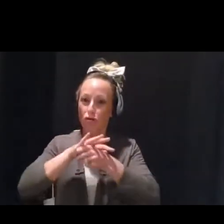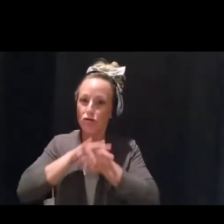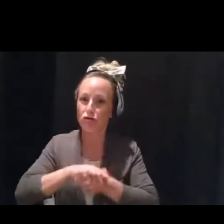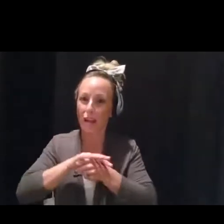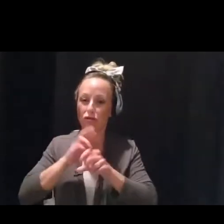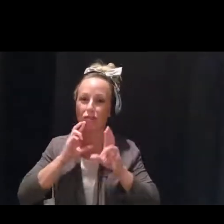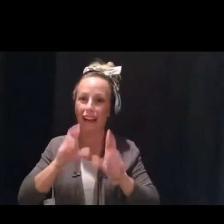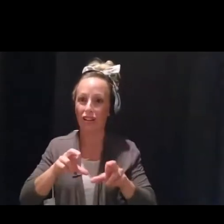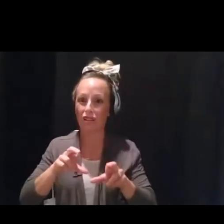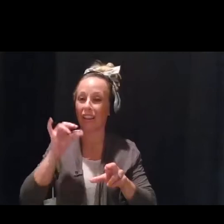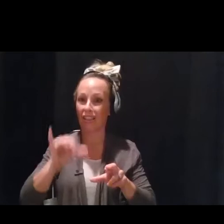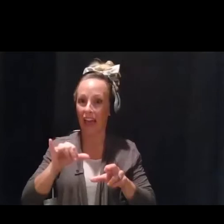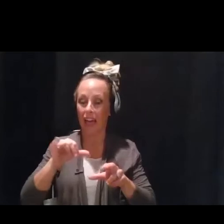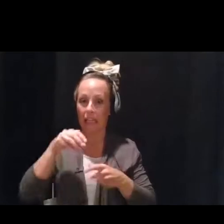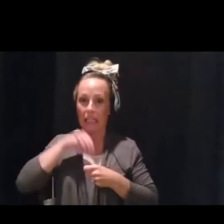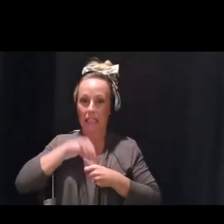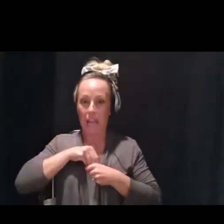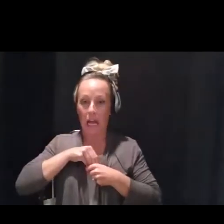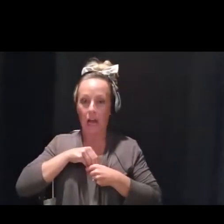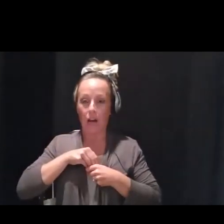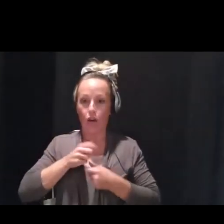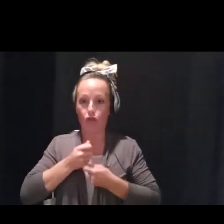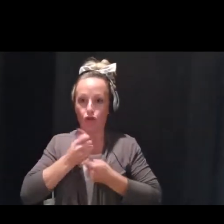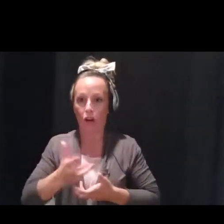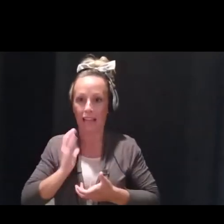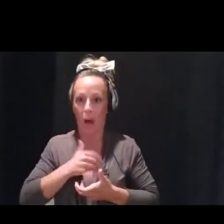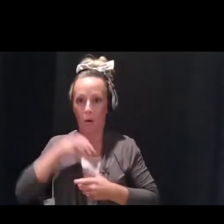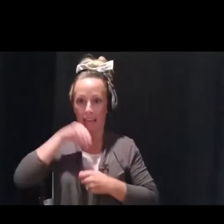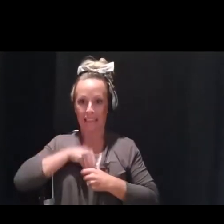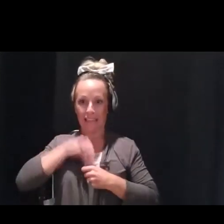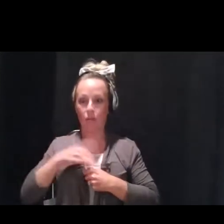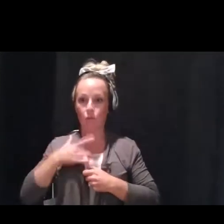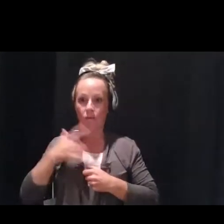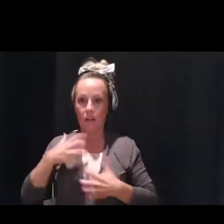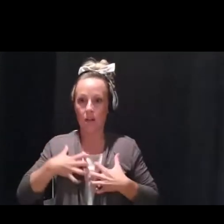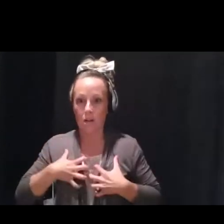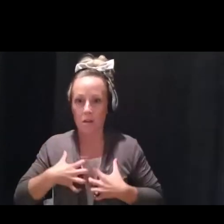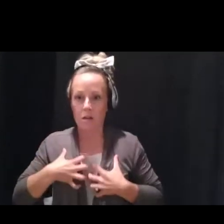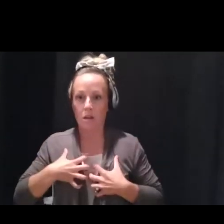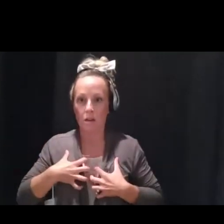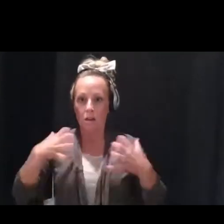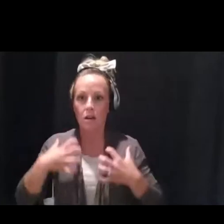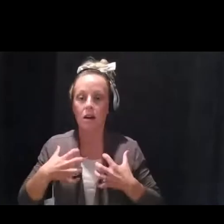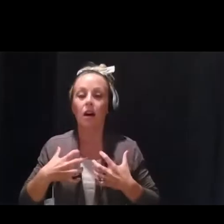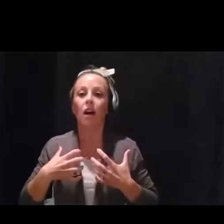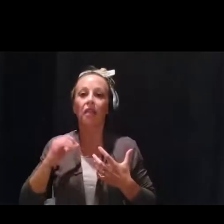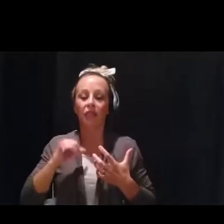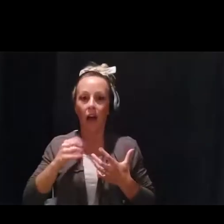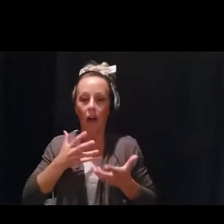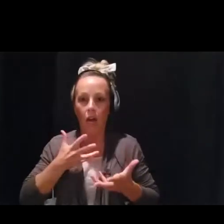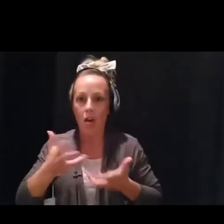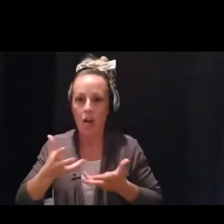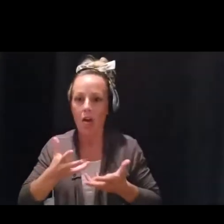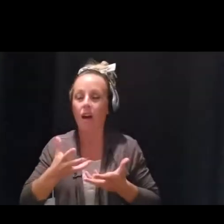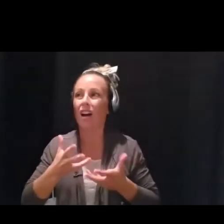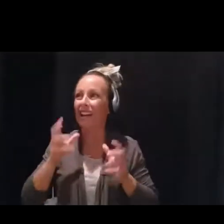our fight-flight-freeze response in our bodies. And this prolonged activation actually can wreak